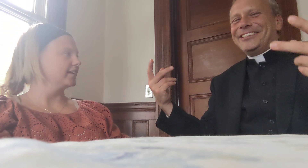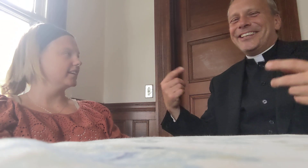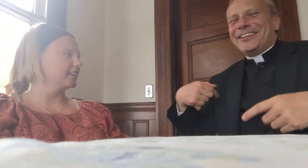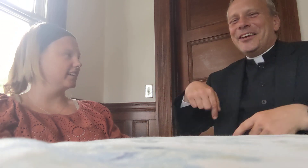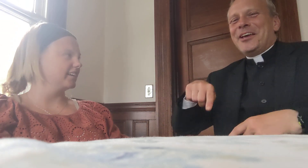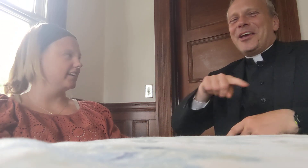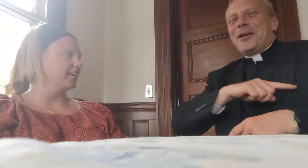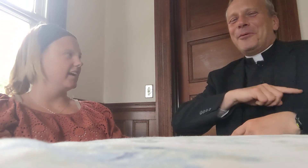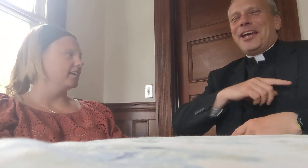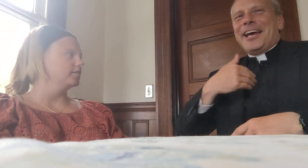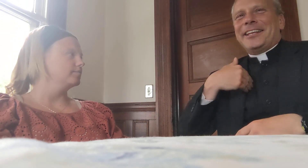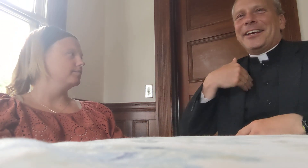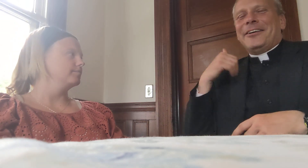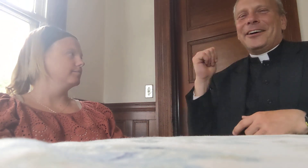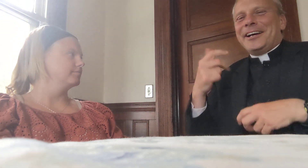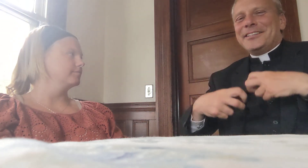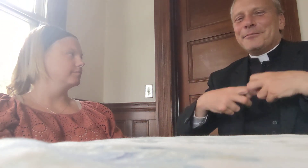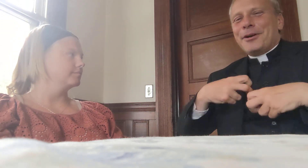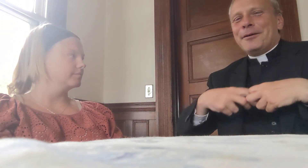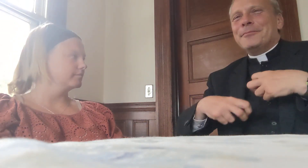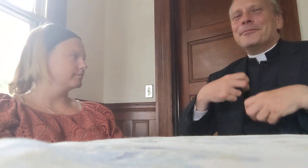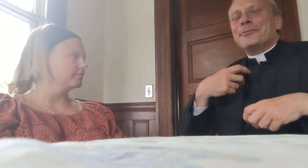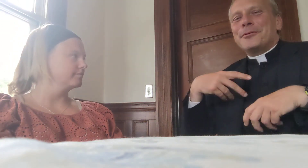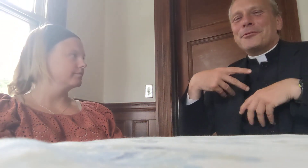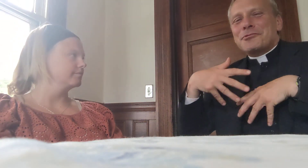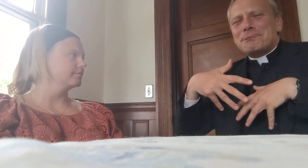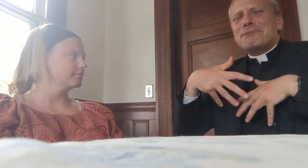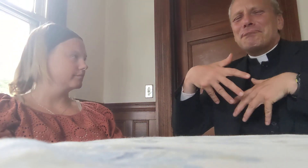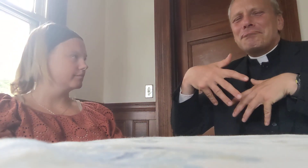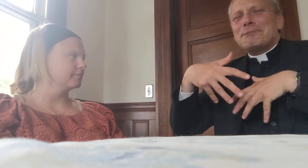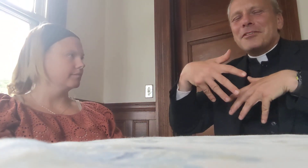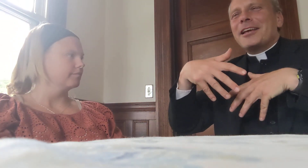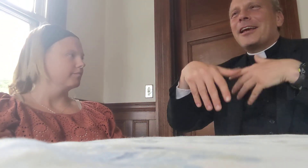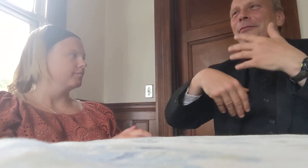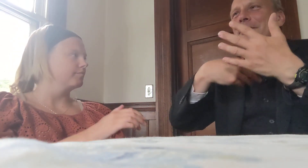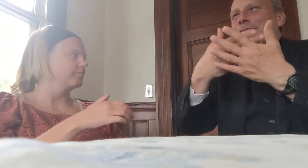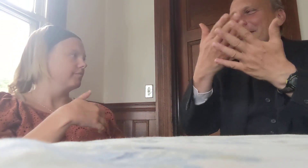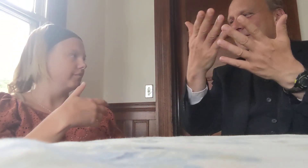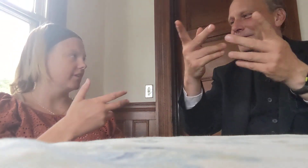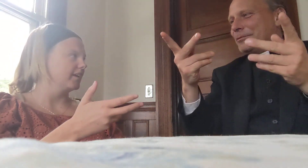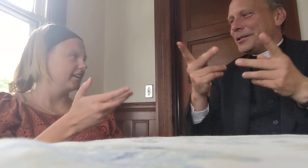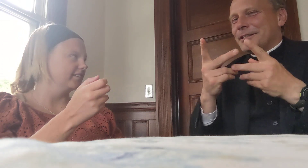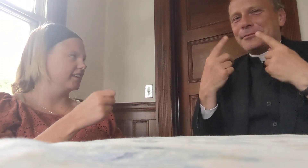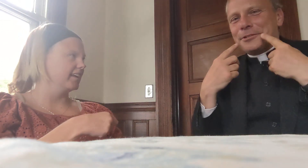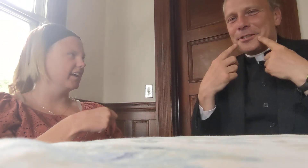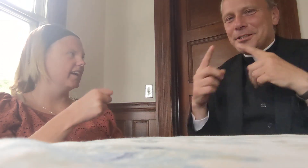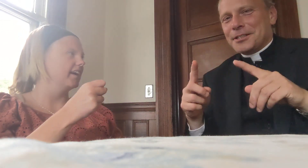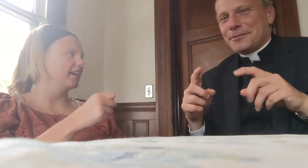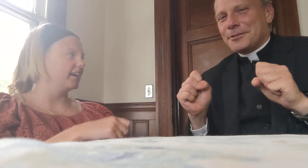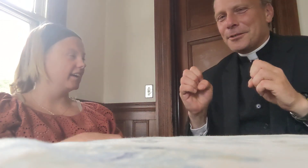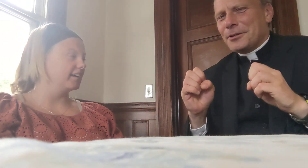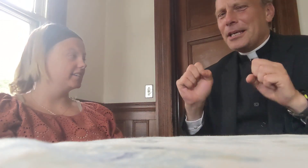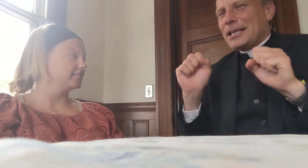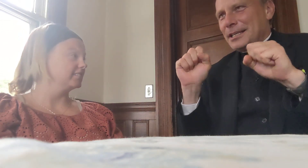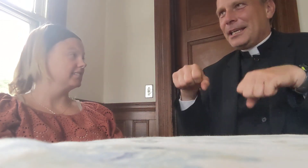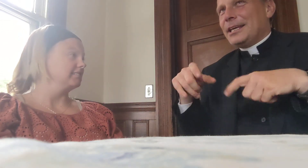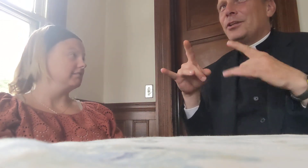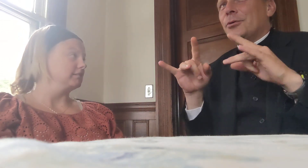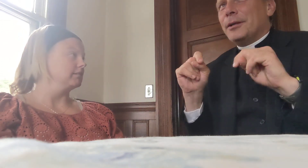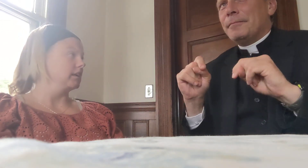we had, like, all kinds of problems, but we were, and we arrived in a place, and it was successful, so, you can't do it,